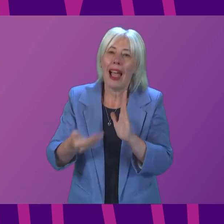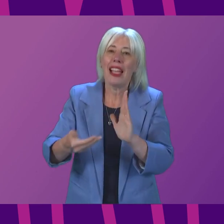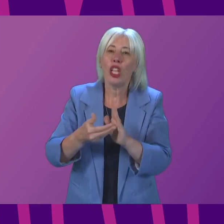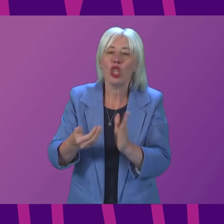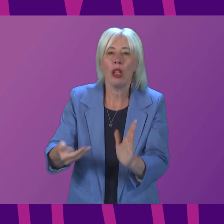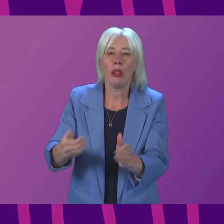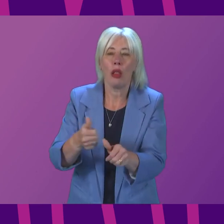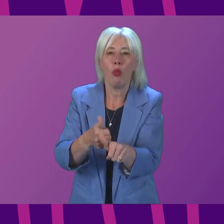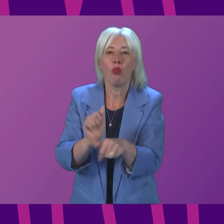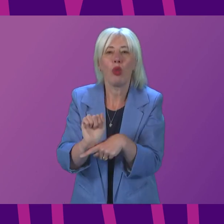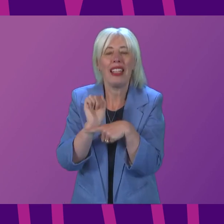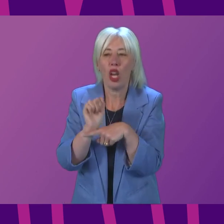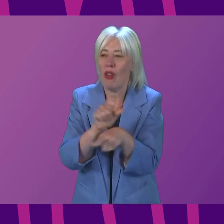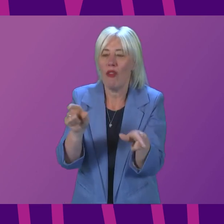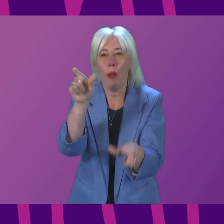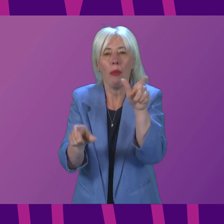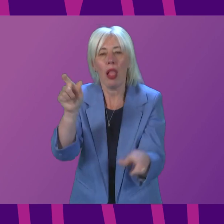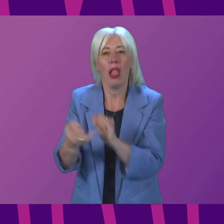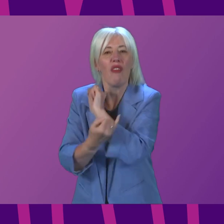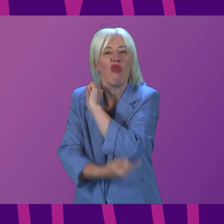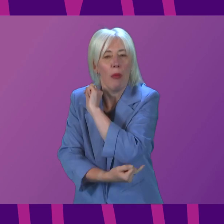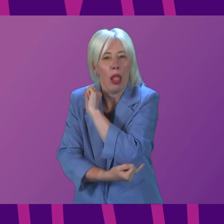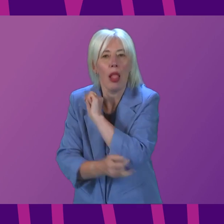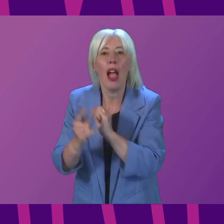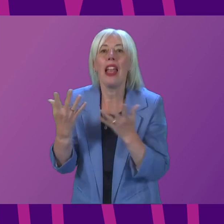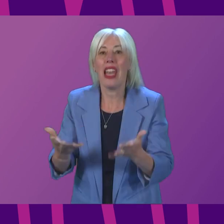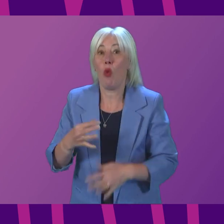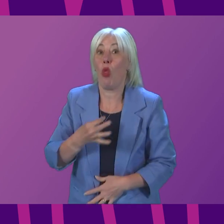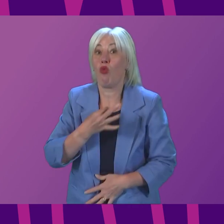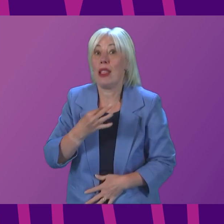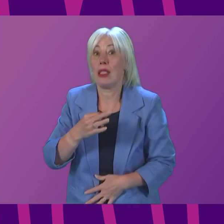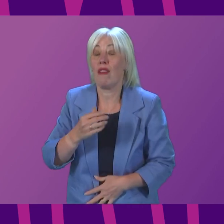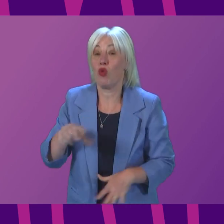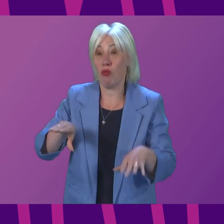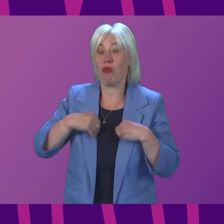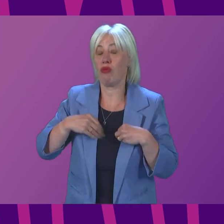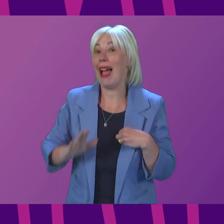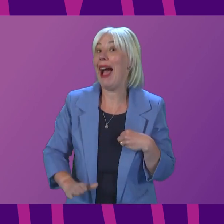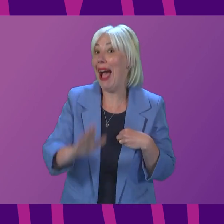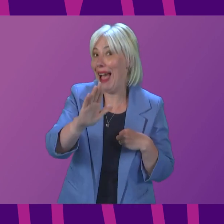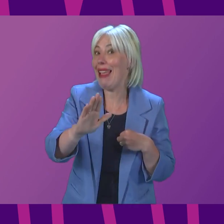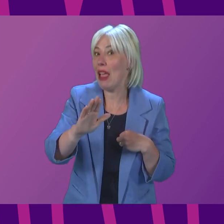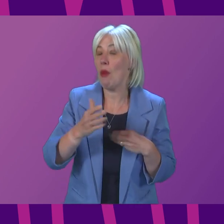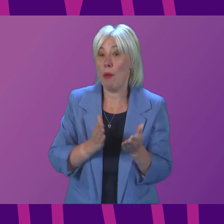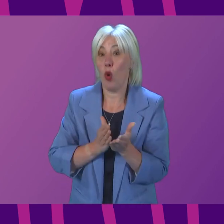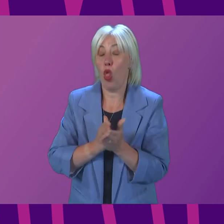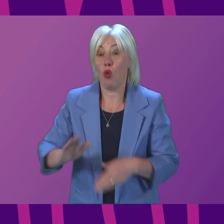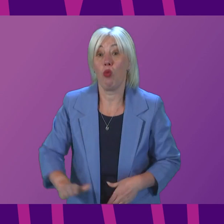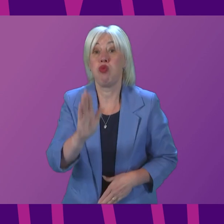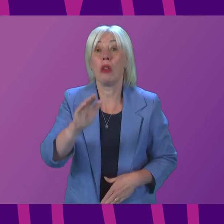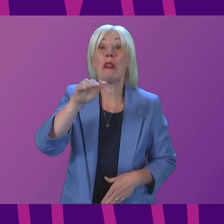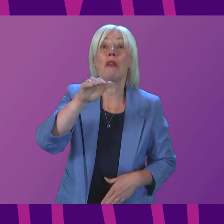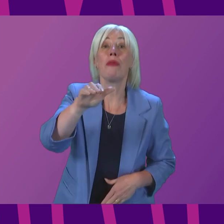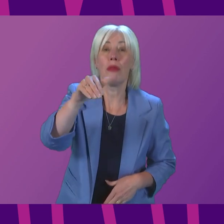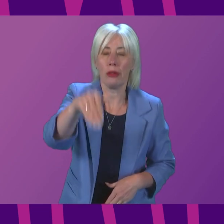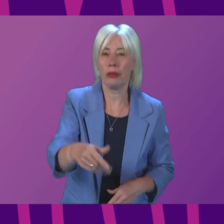protection, particularly for the most vulnerable at a time when the risk of infection is very high, and it may help us get over this spike more quickly. We